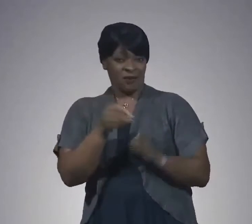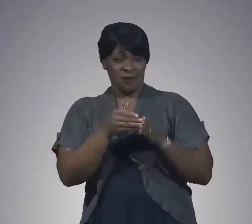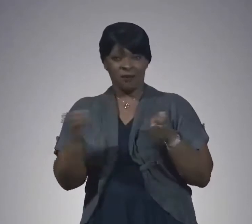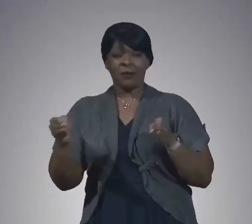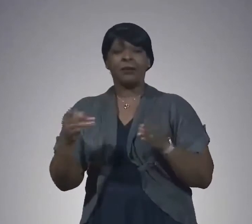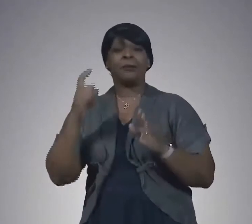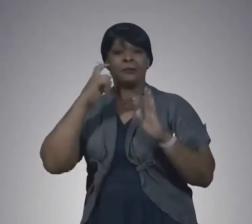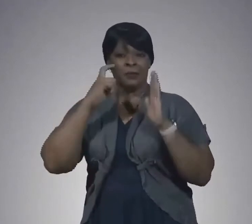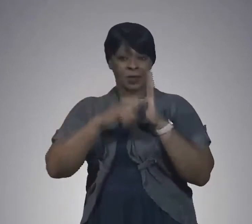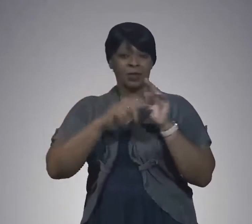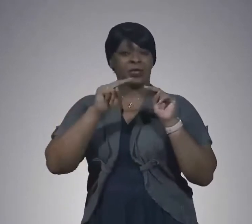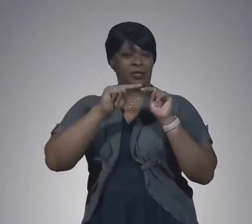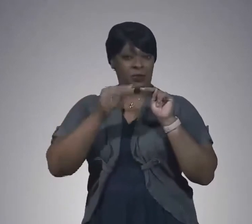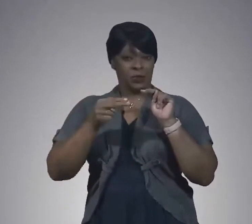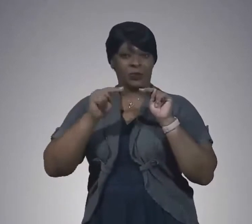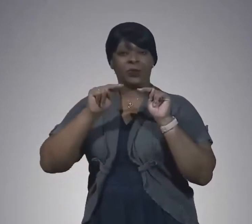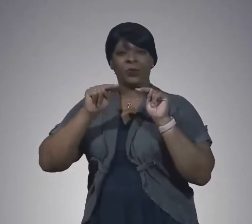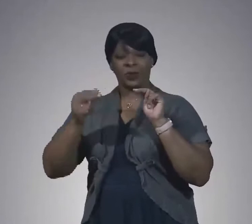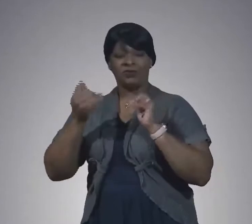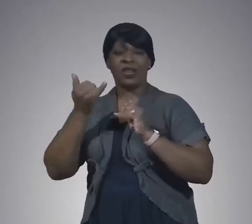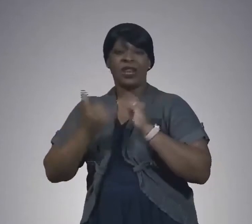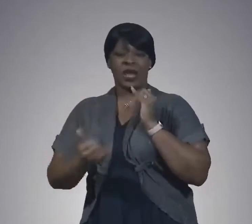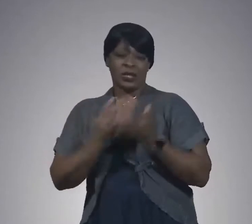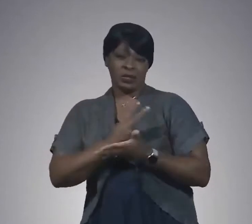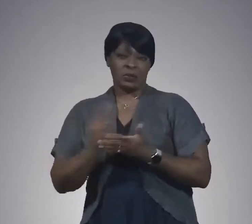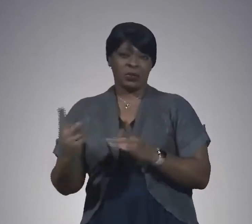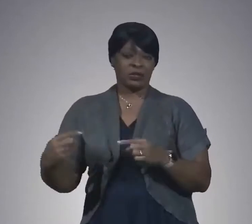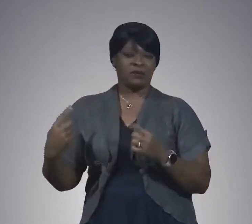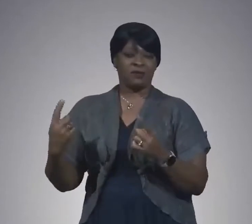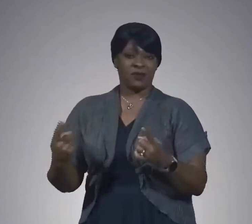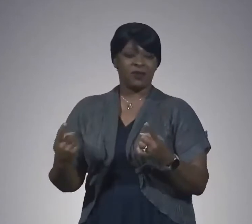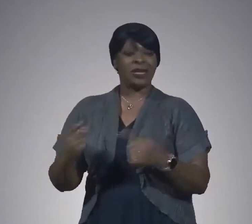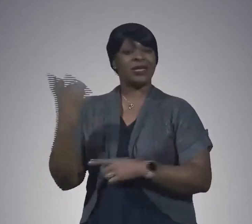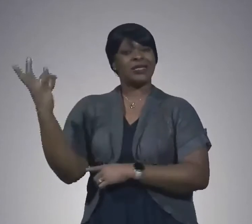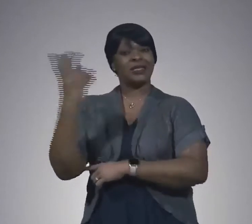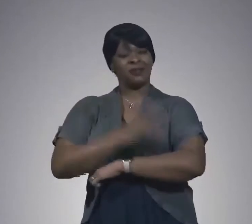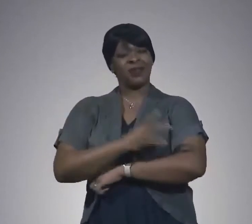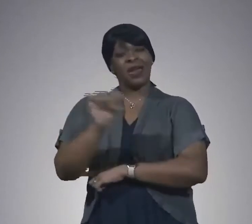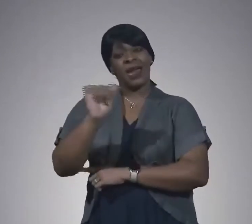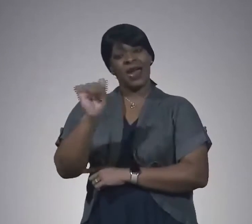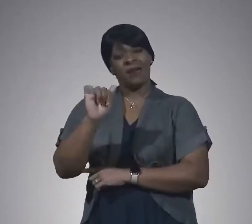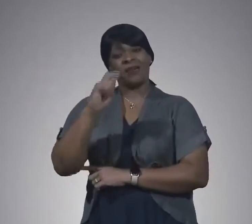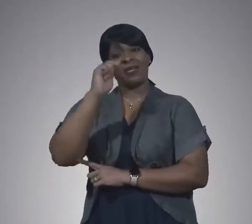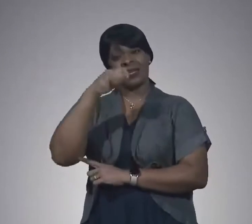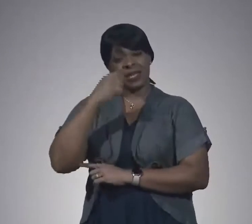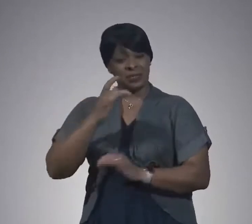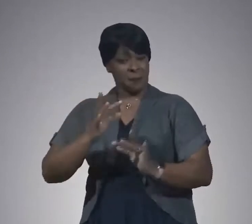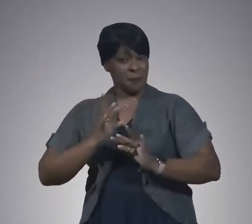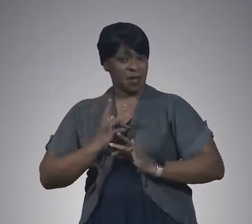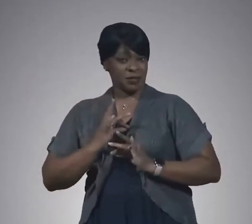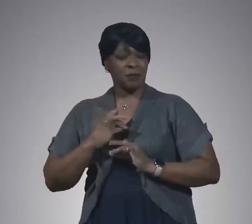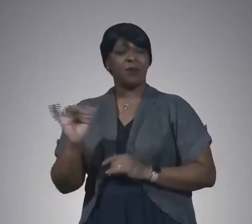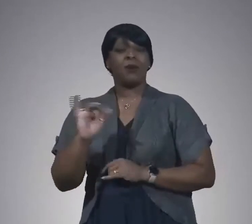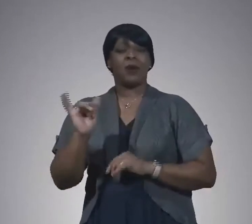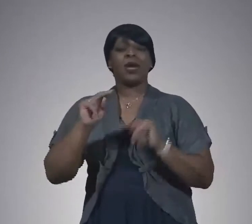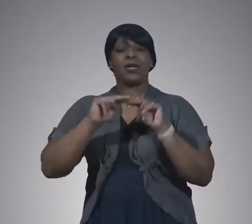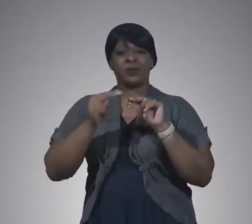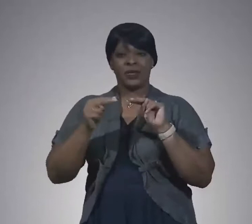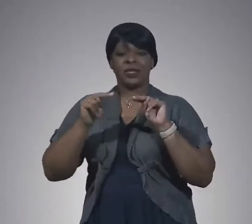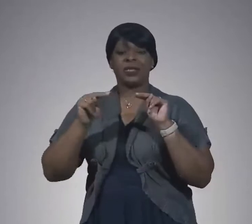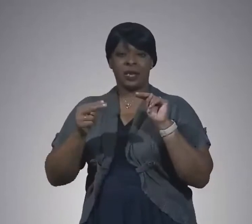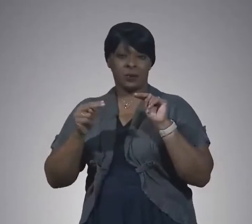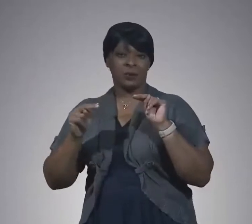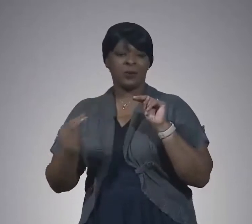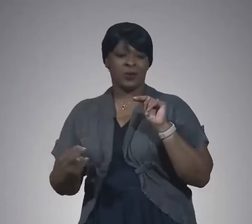continued a downward trend over the past two weeks. The seven-day average test positivity has also trended downward